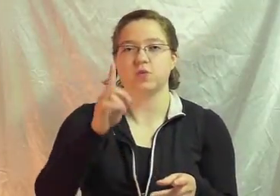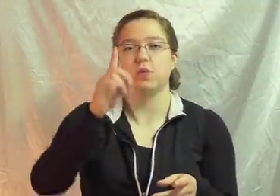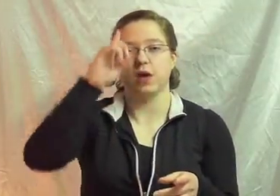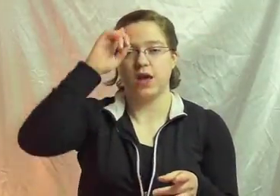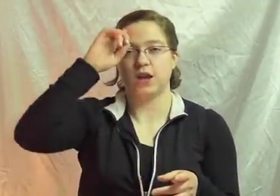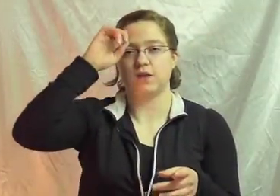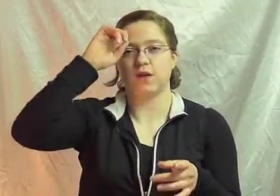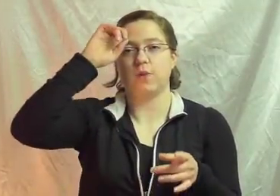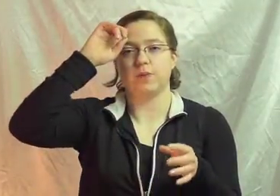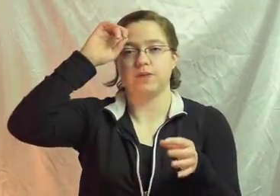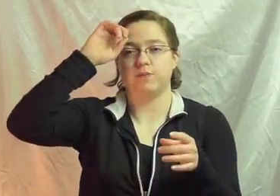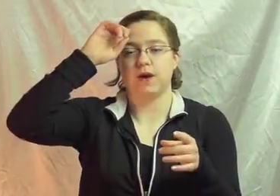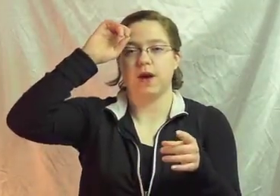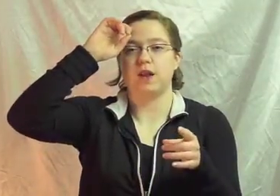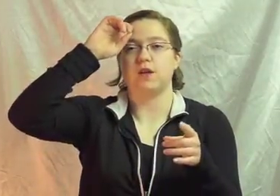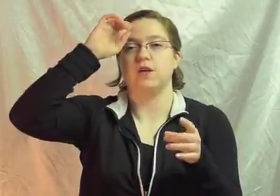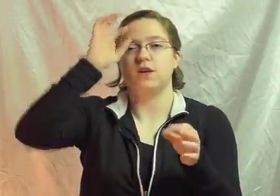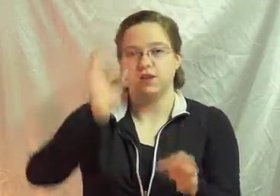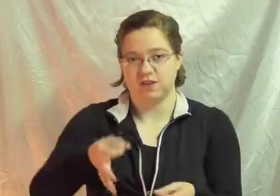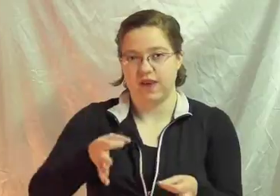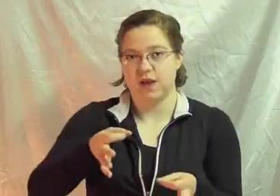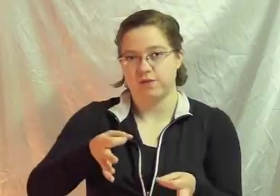with one hand Up by your head Decide